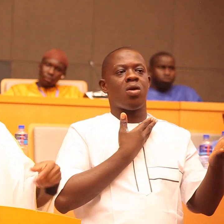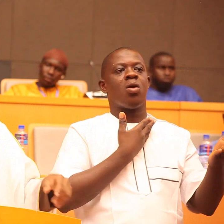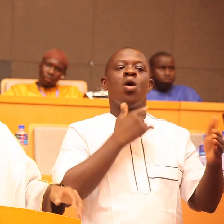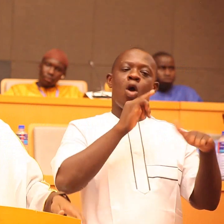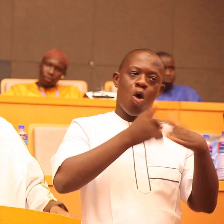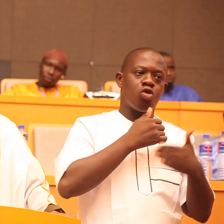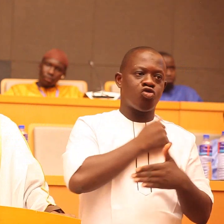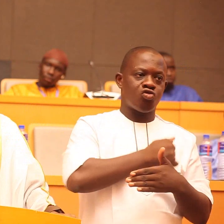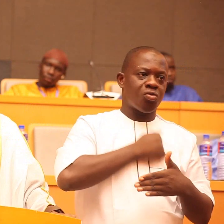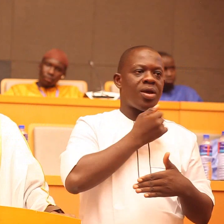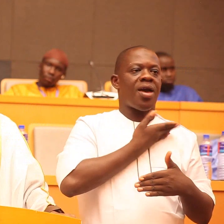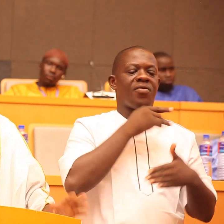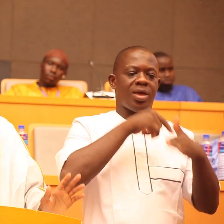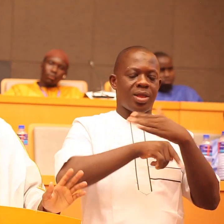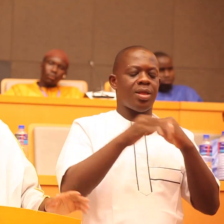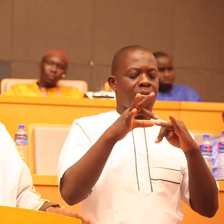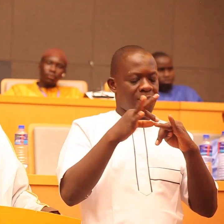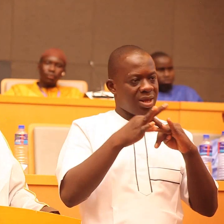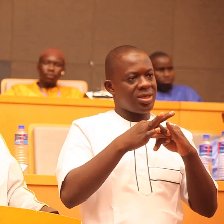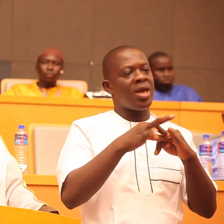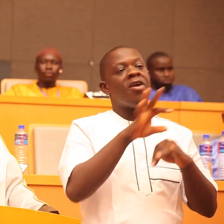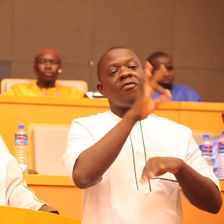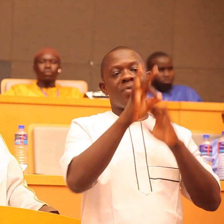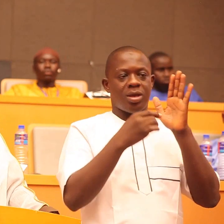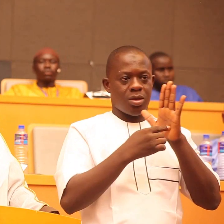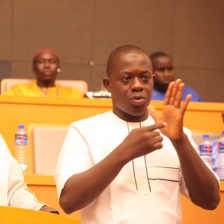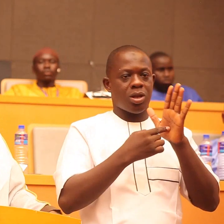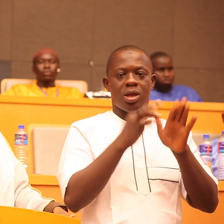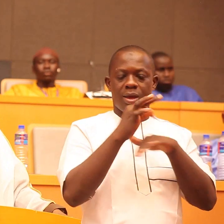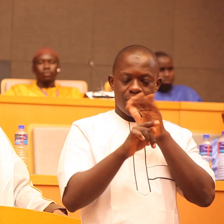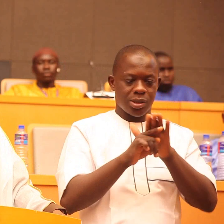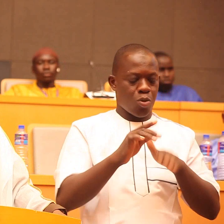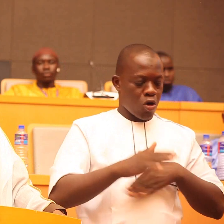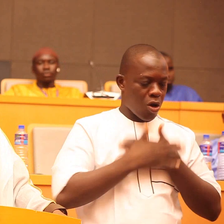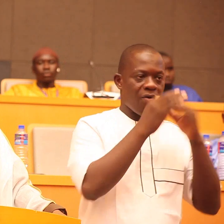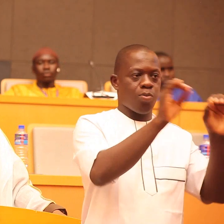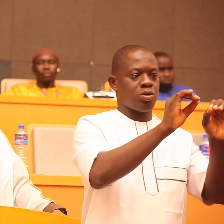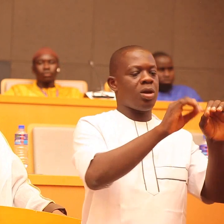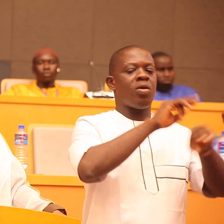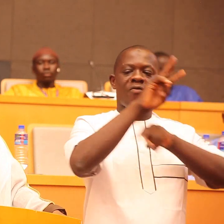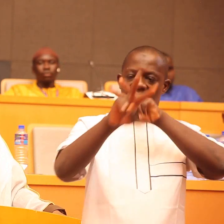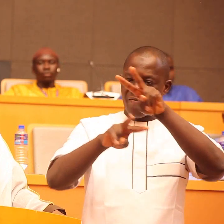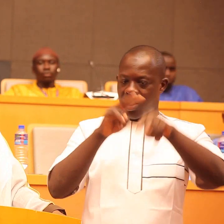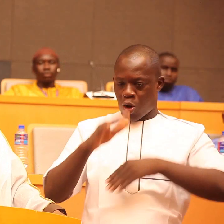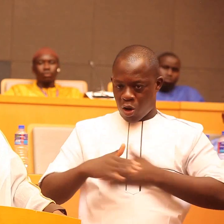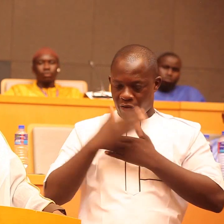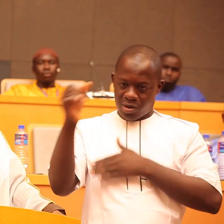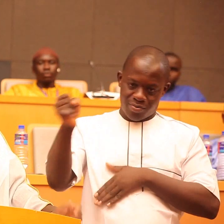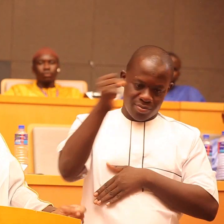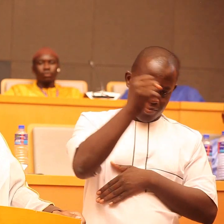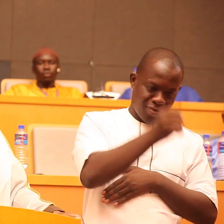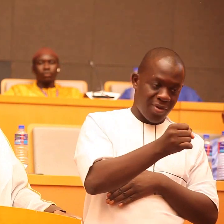mercy in your marriage that's very important if the affection is not there go and find the affection and bring it back